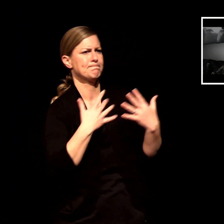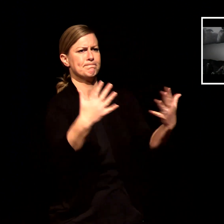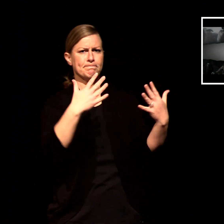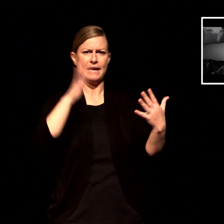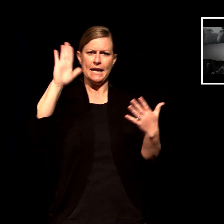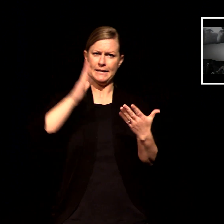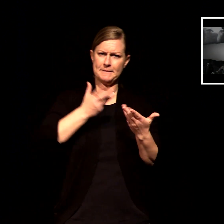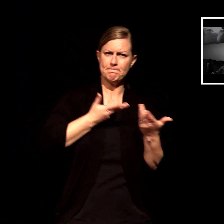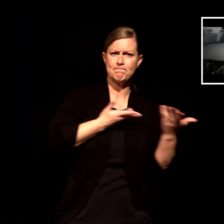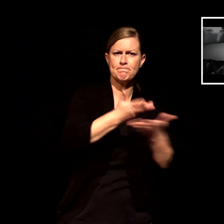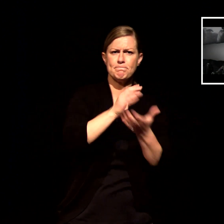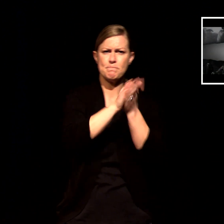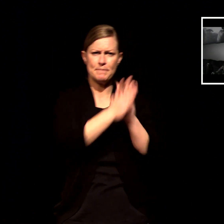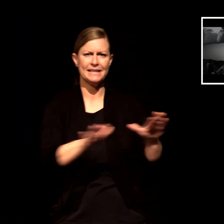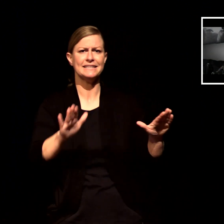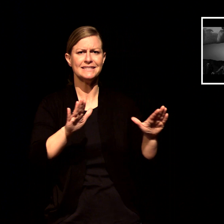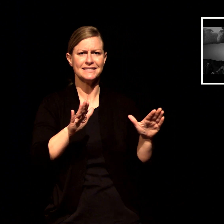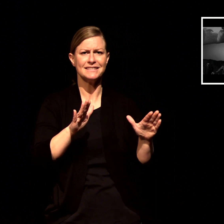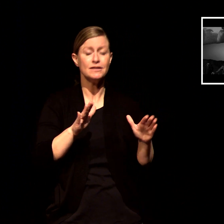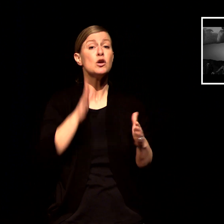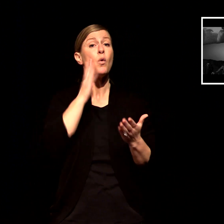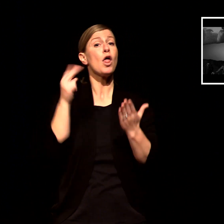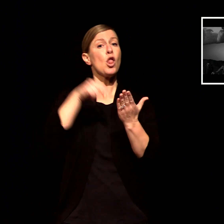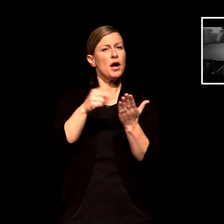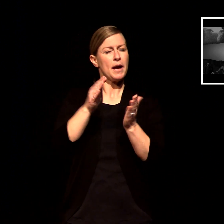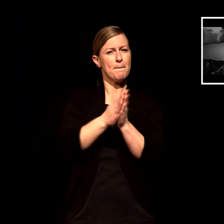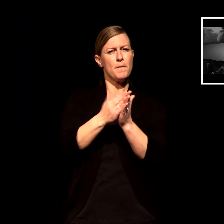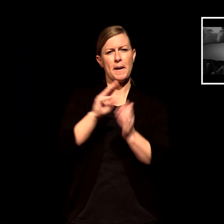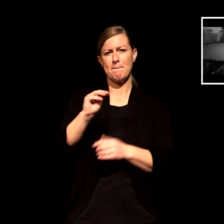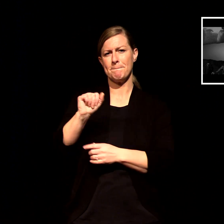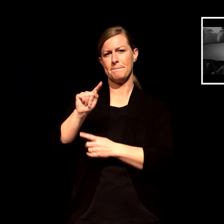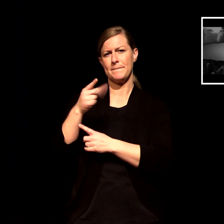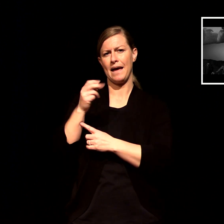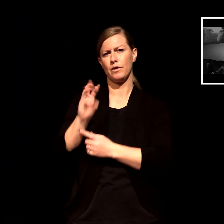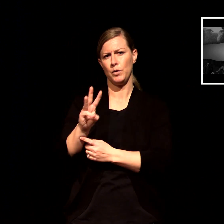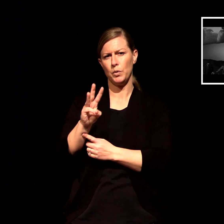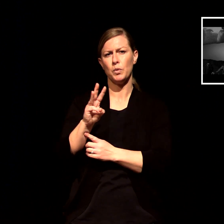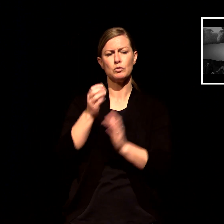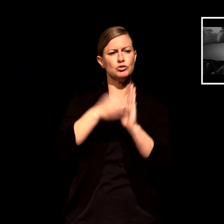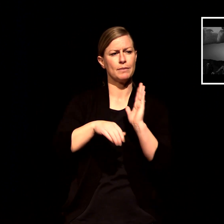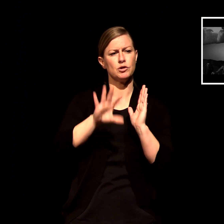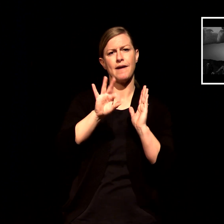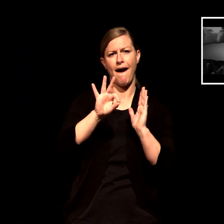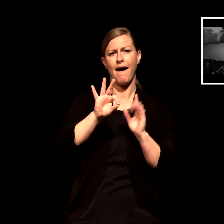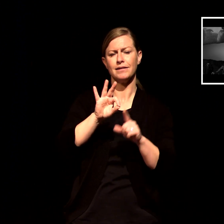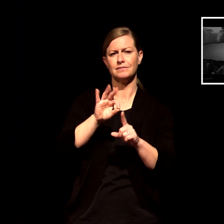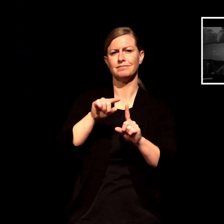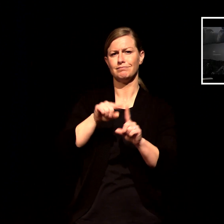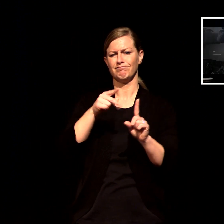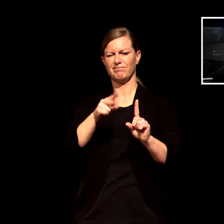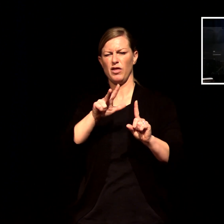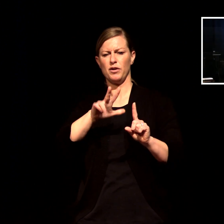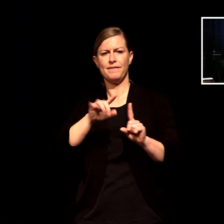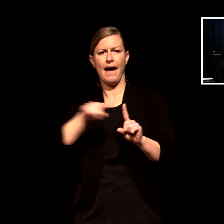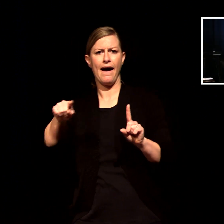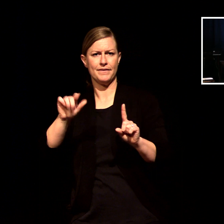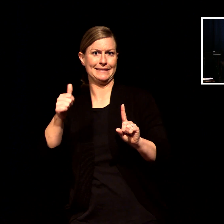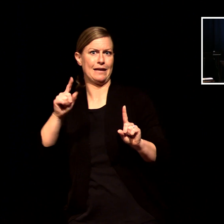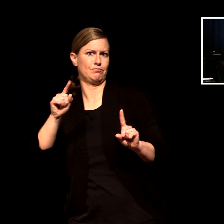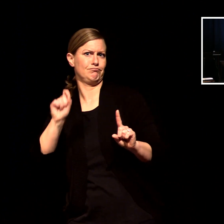this passage begins a shift a major shift in the book of matthew the first semester of jesus teaching the one